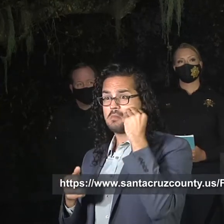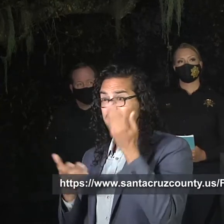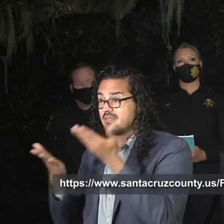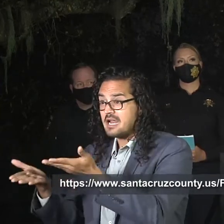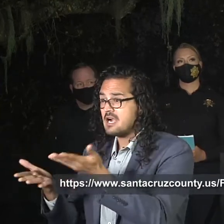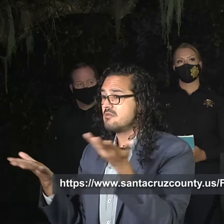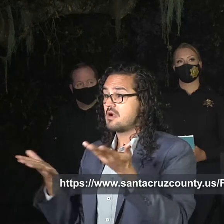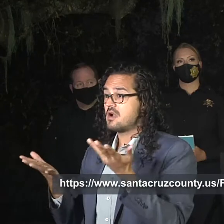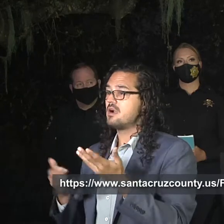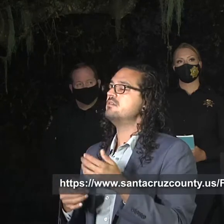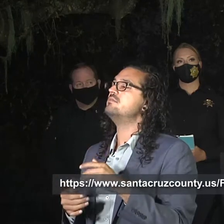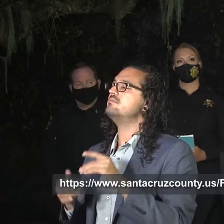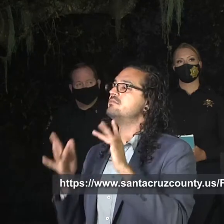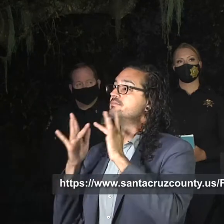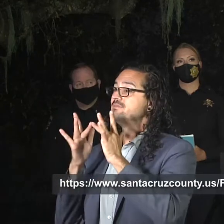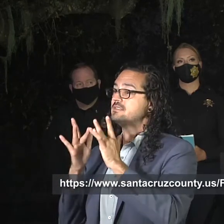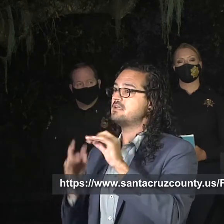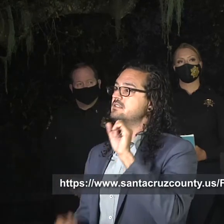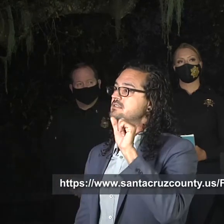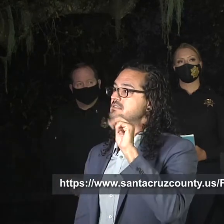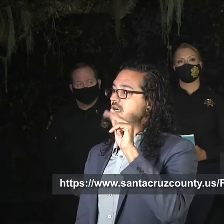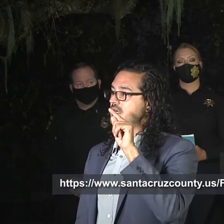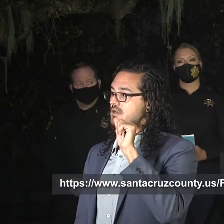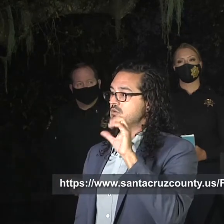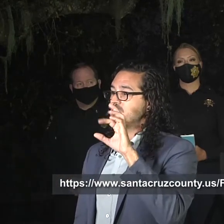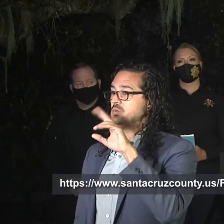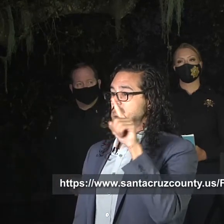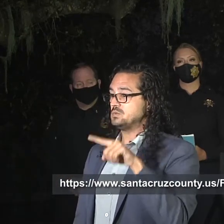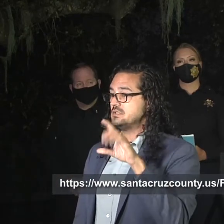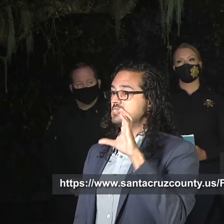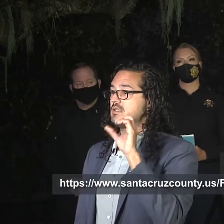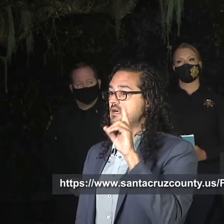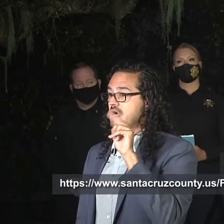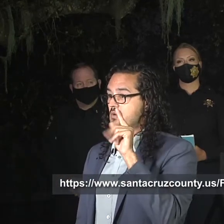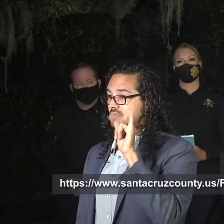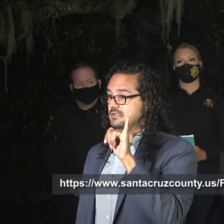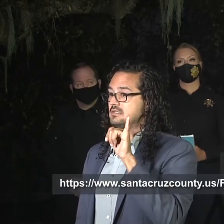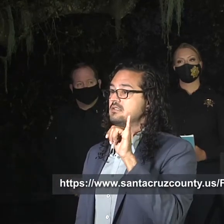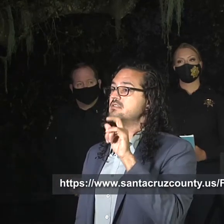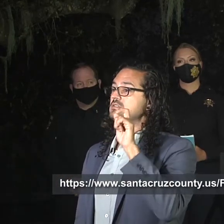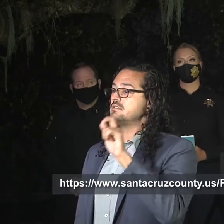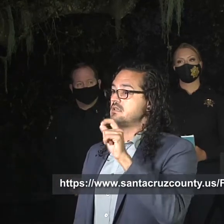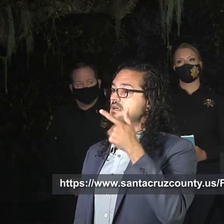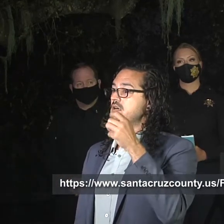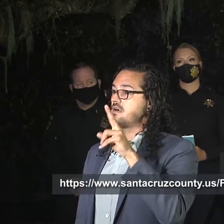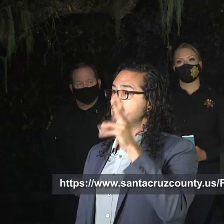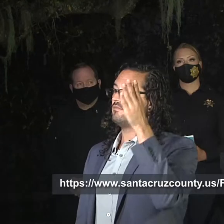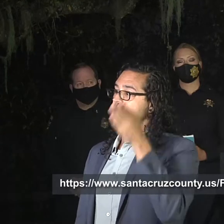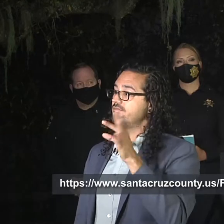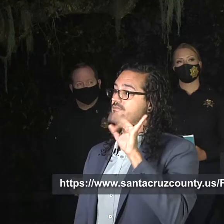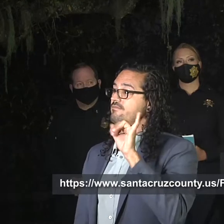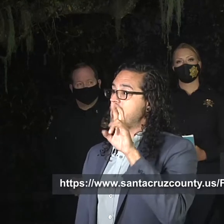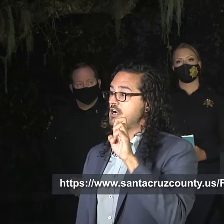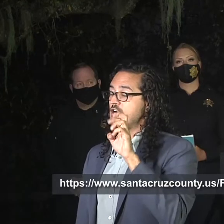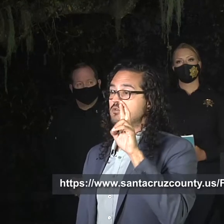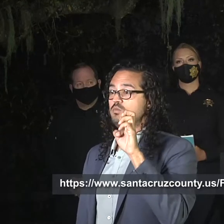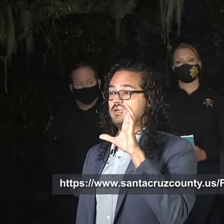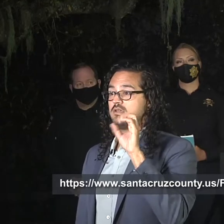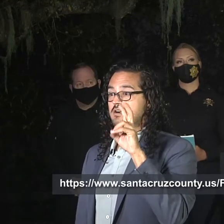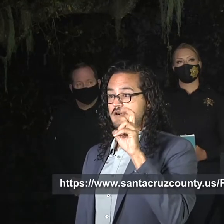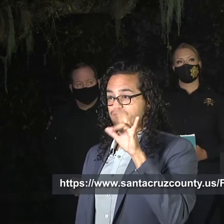That's Santa Cruz County forward slash fire recovery forward slash damage assessment map dot